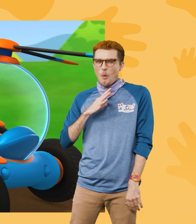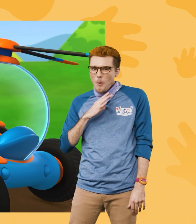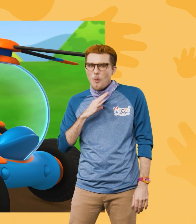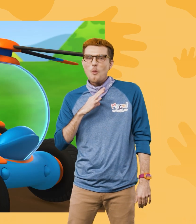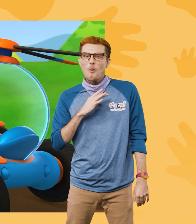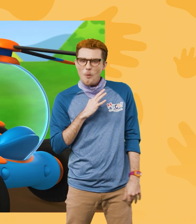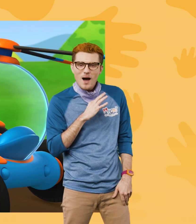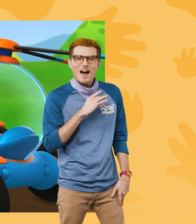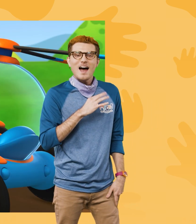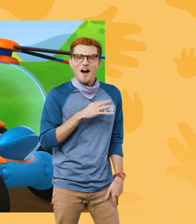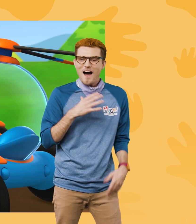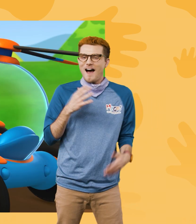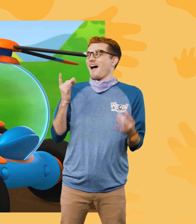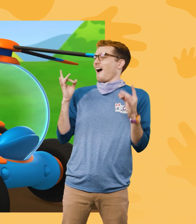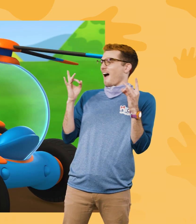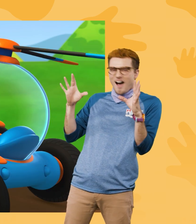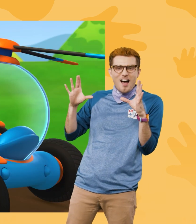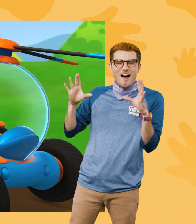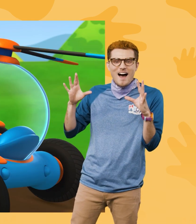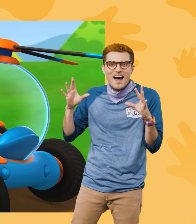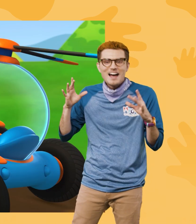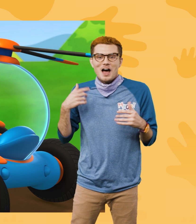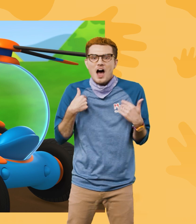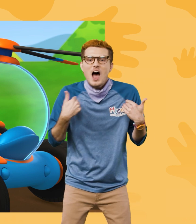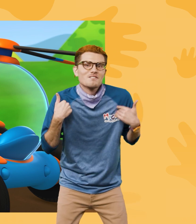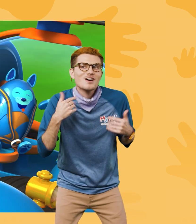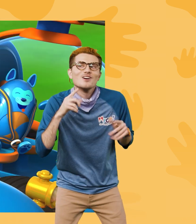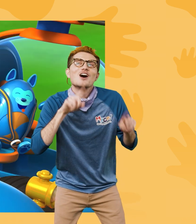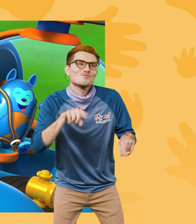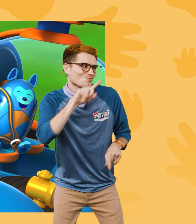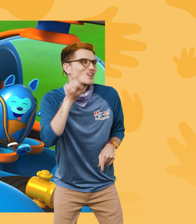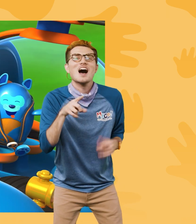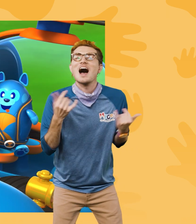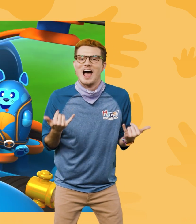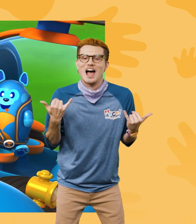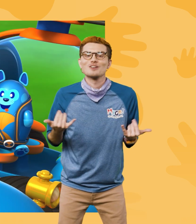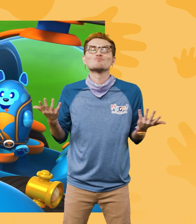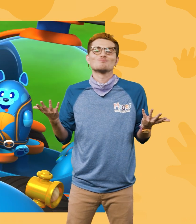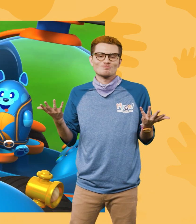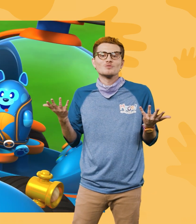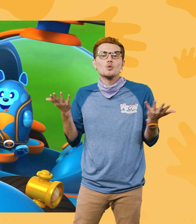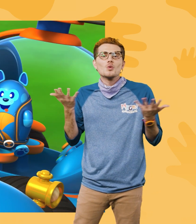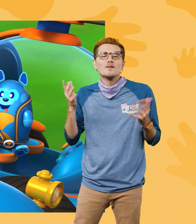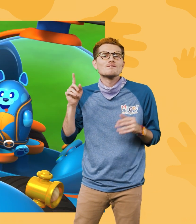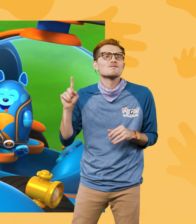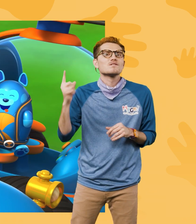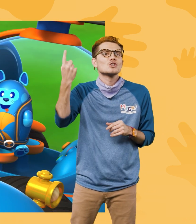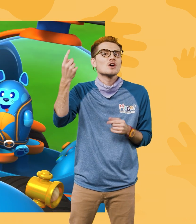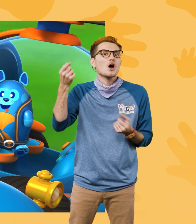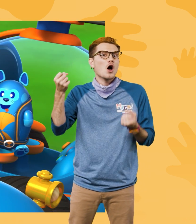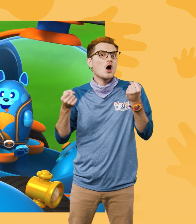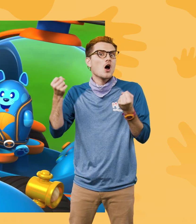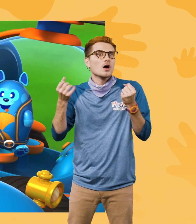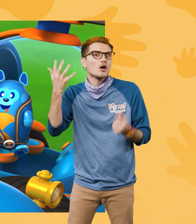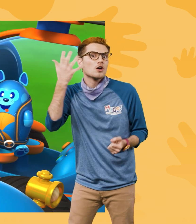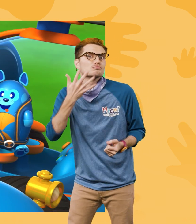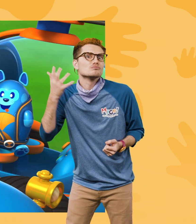That was really cool! Ha-ha-ha! Hot dog! And I have the answer to my question.